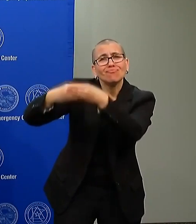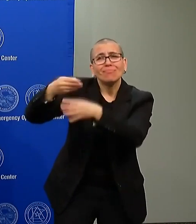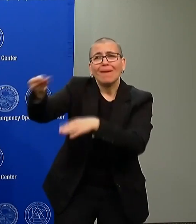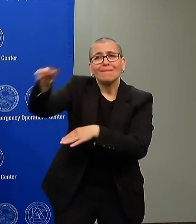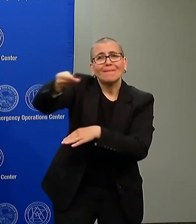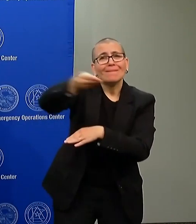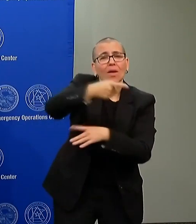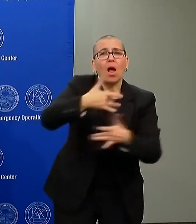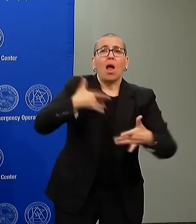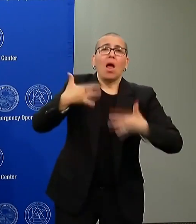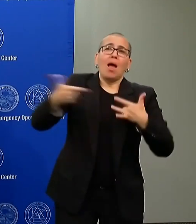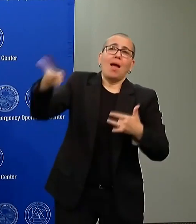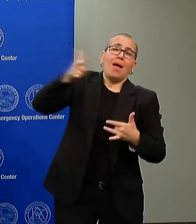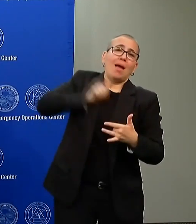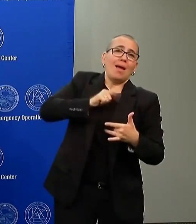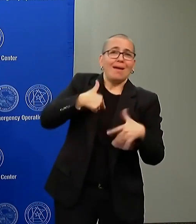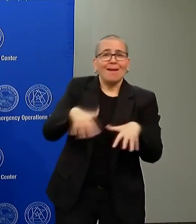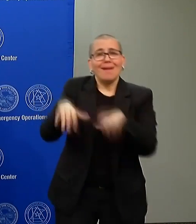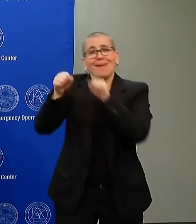night after night.